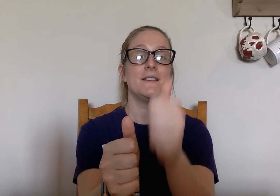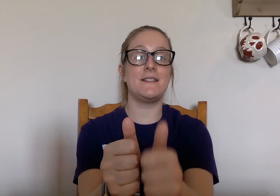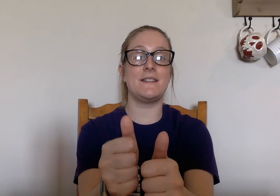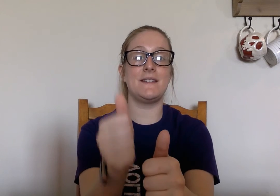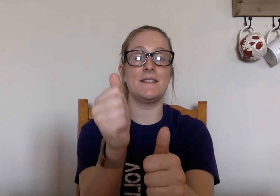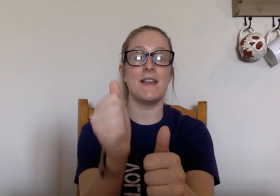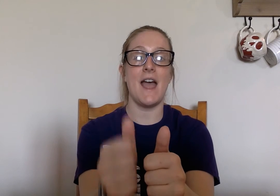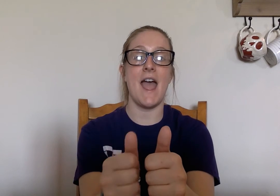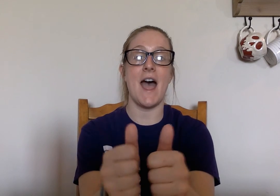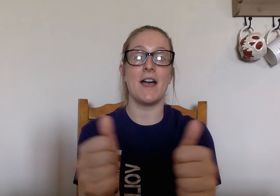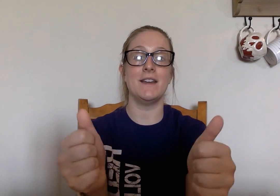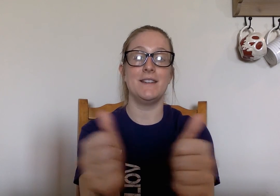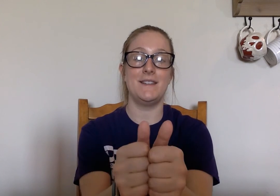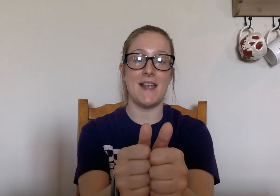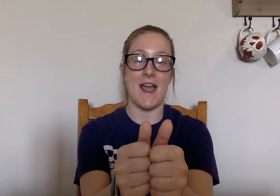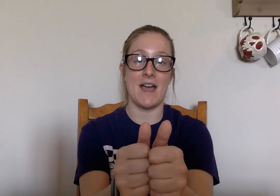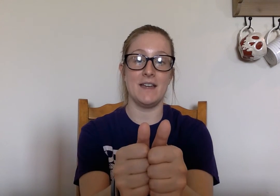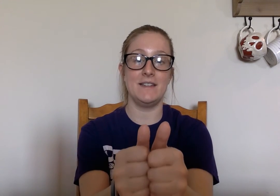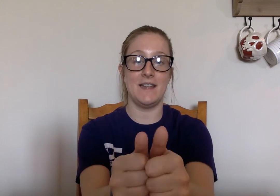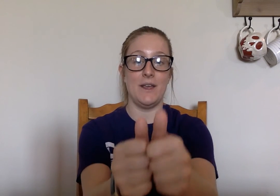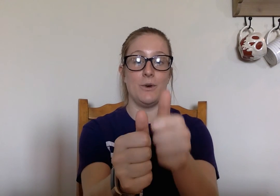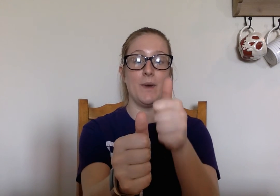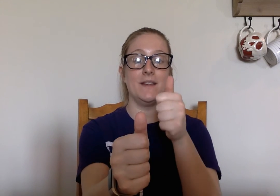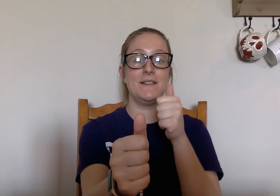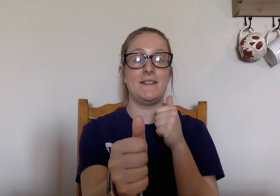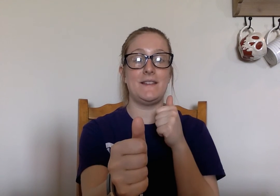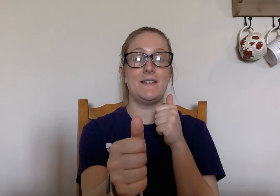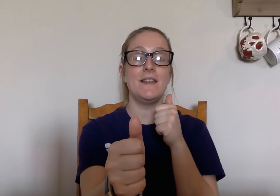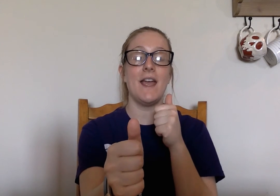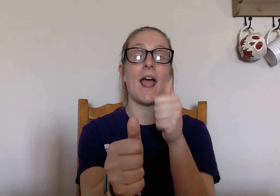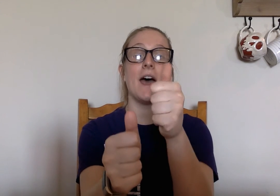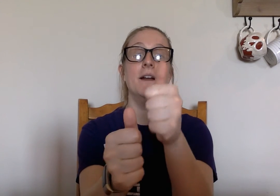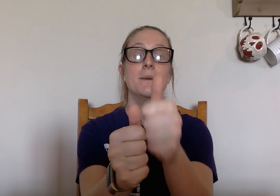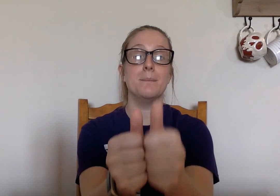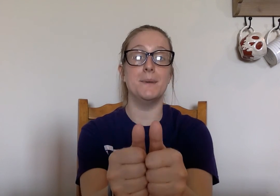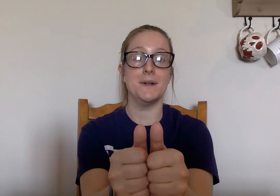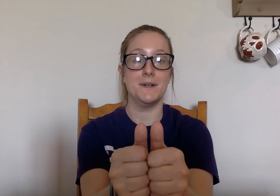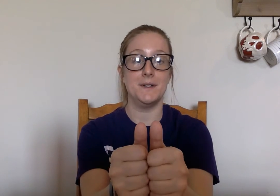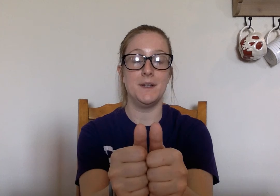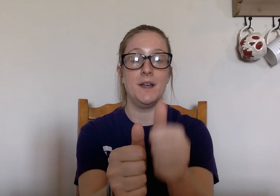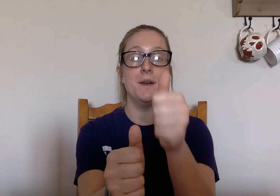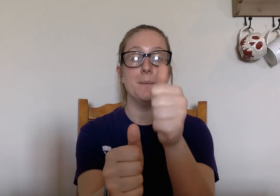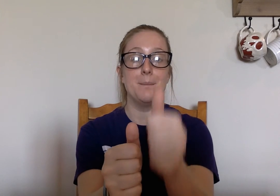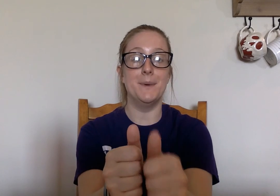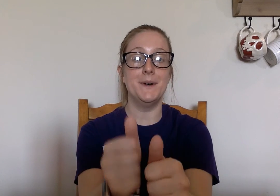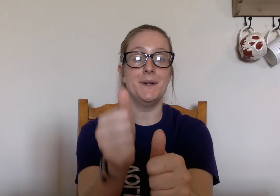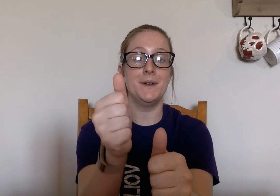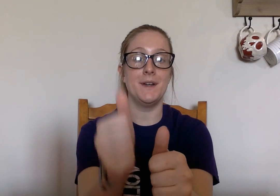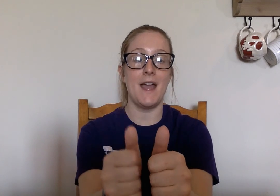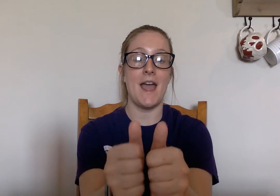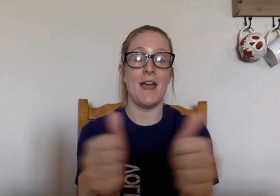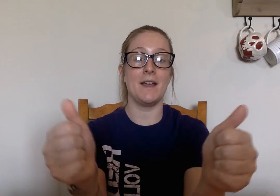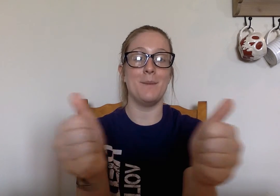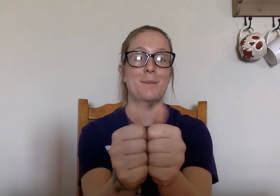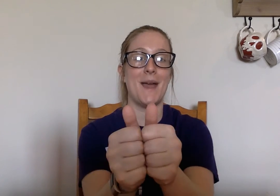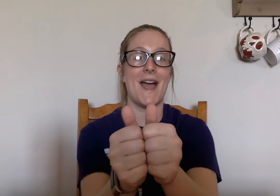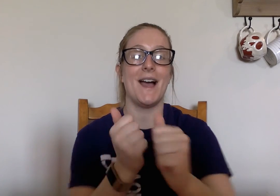T. Ag. Sag. Take away t. Add b. B. Ag. Bag.